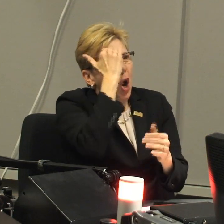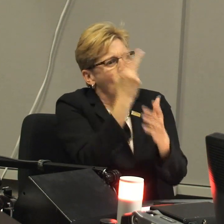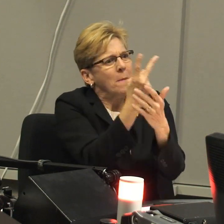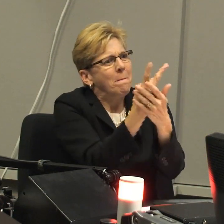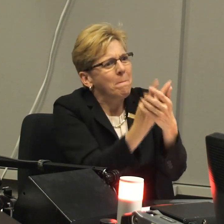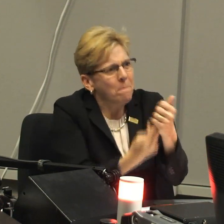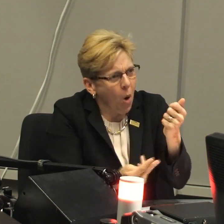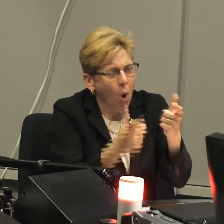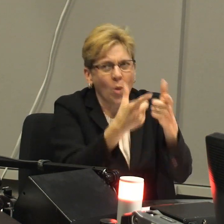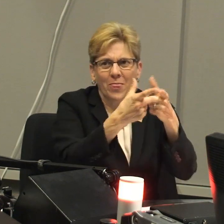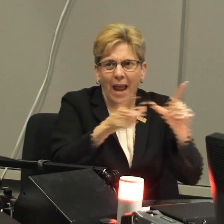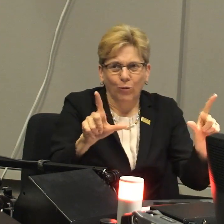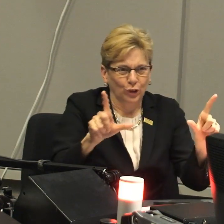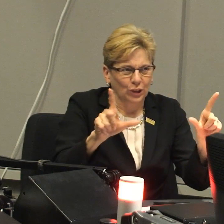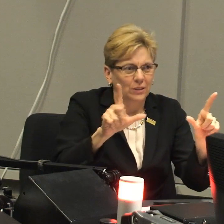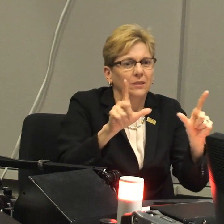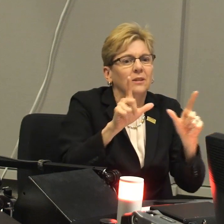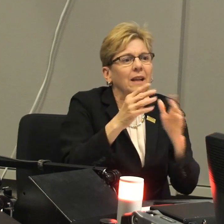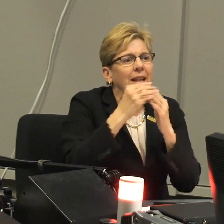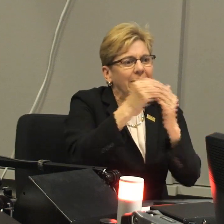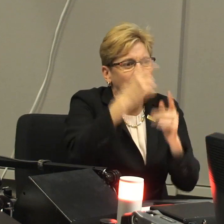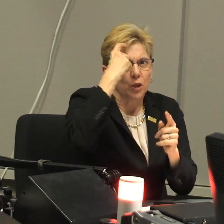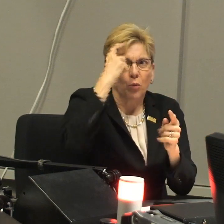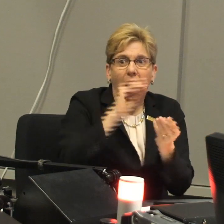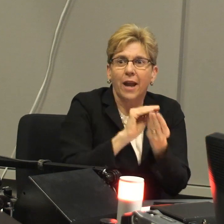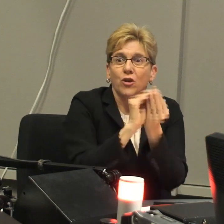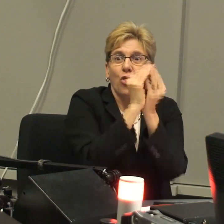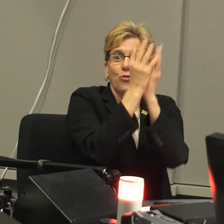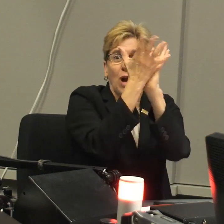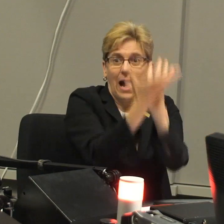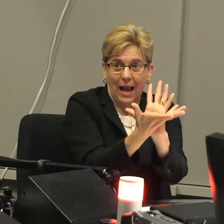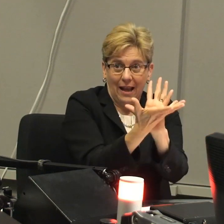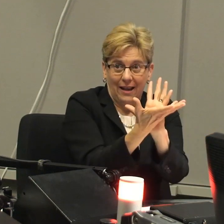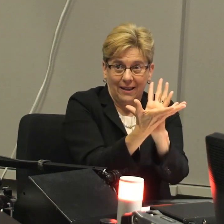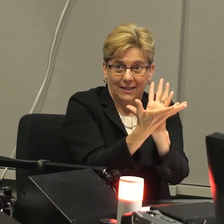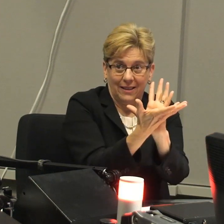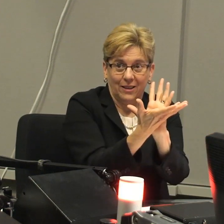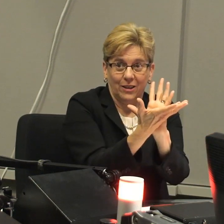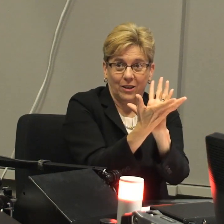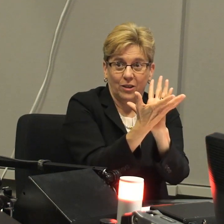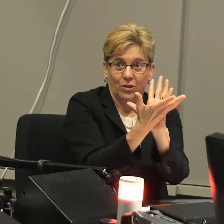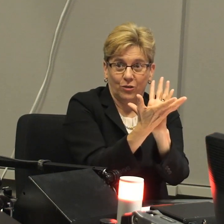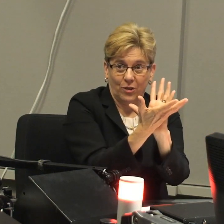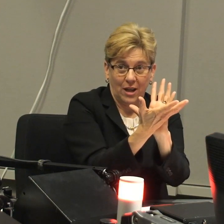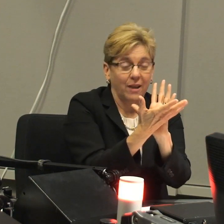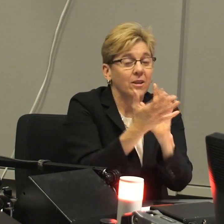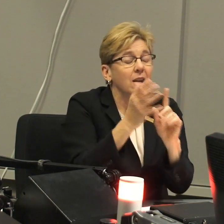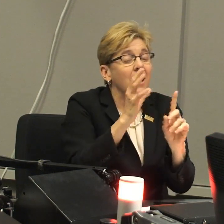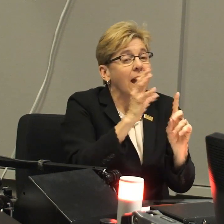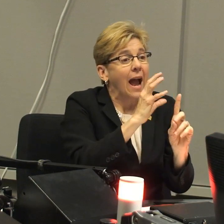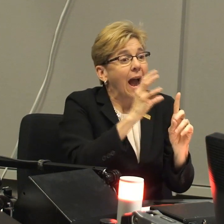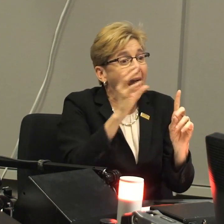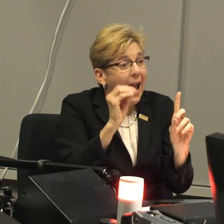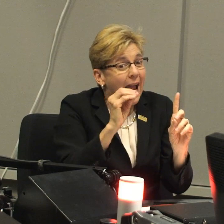which is that knowing both languages leads the brain to be able to thrive.